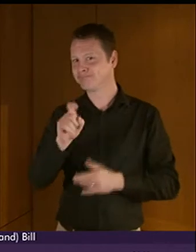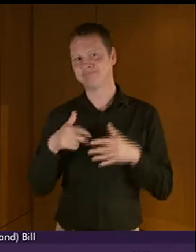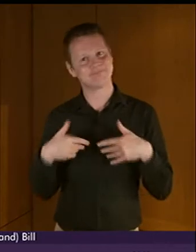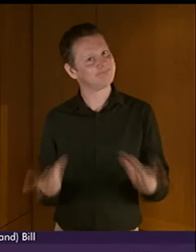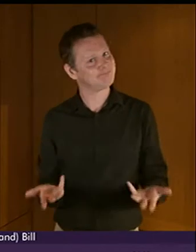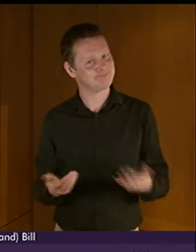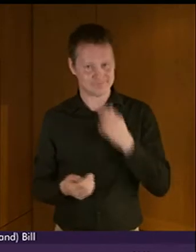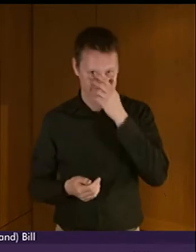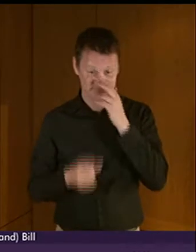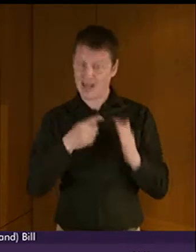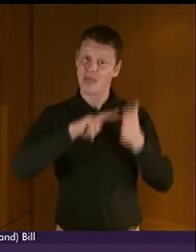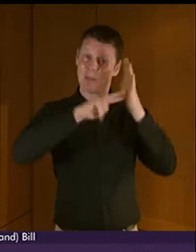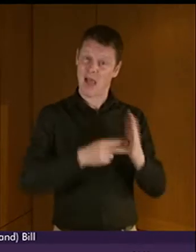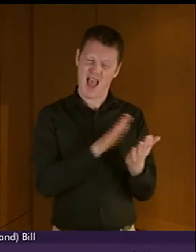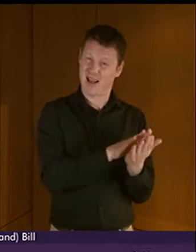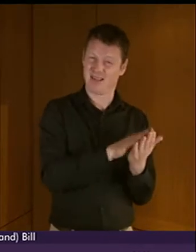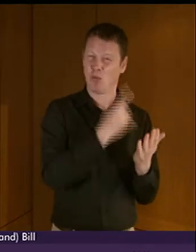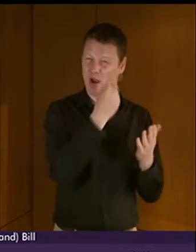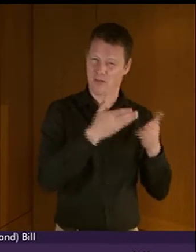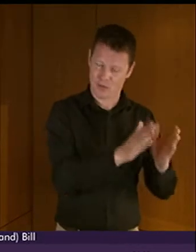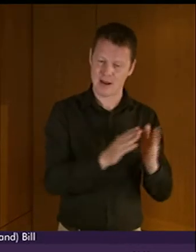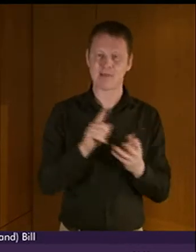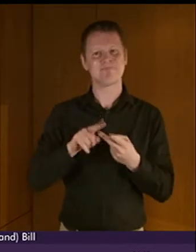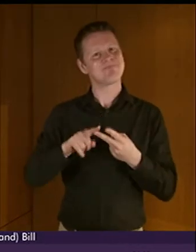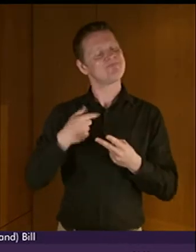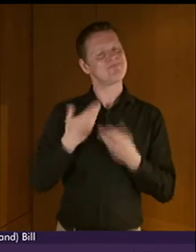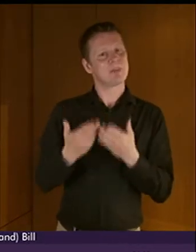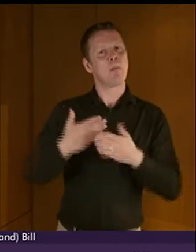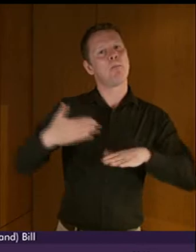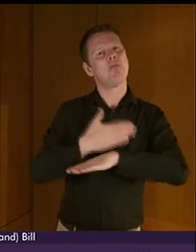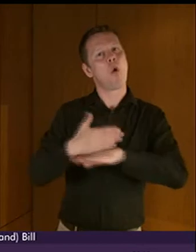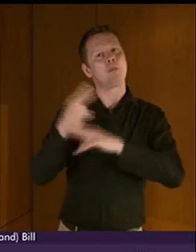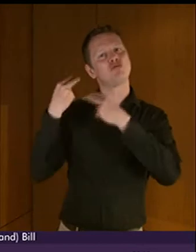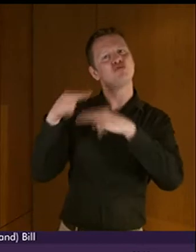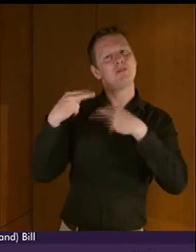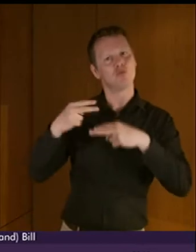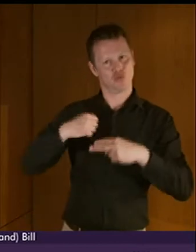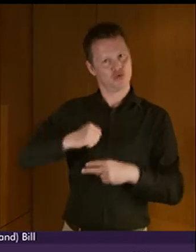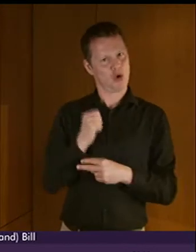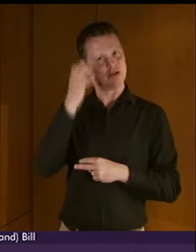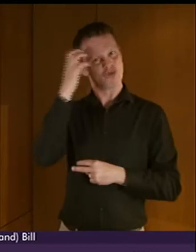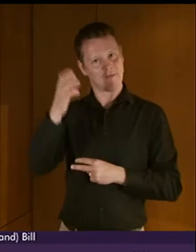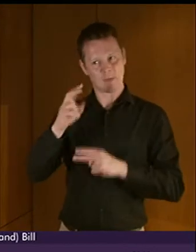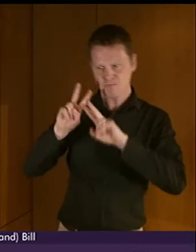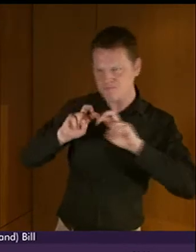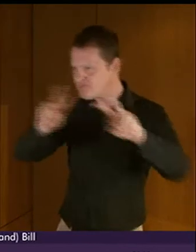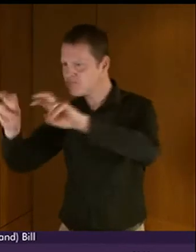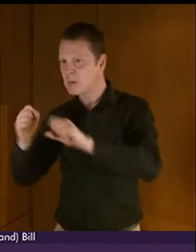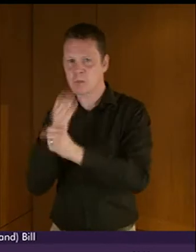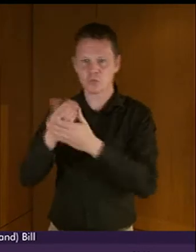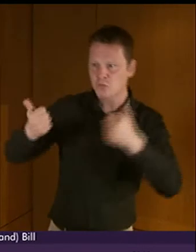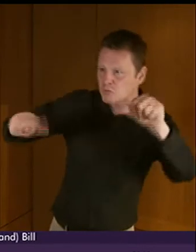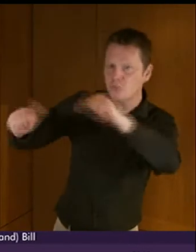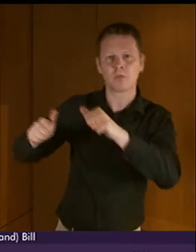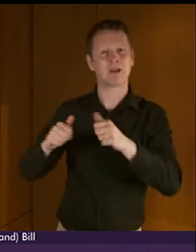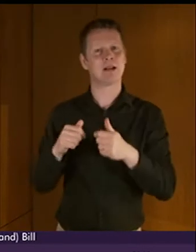plans, the bill proposes a performance review that is to be carried out by the Scottish Government and laid before the Parliament. The